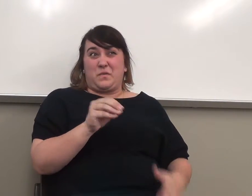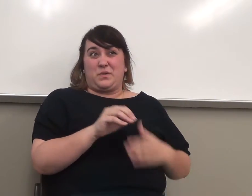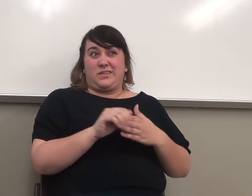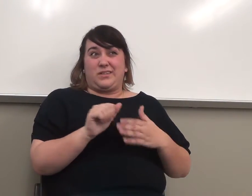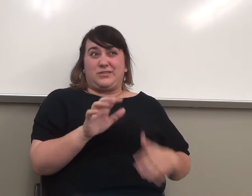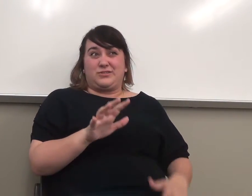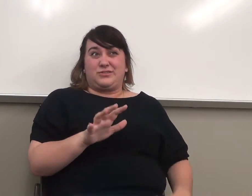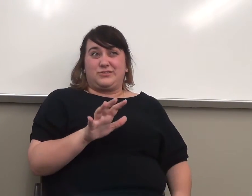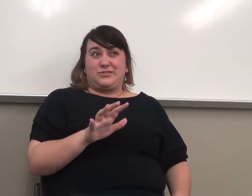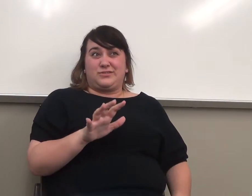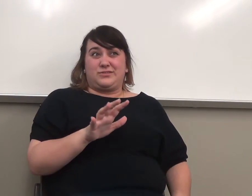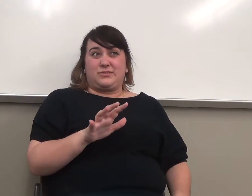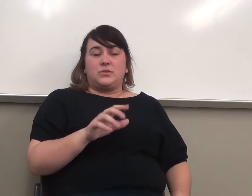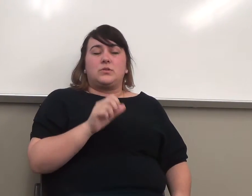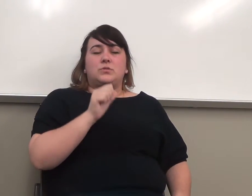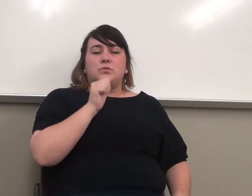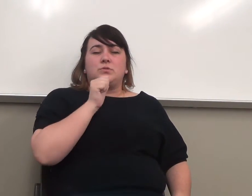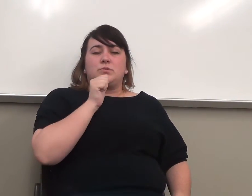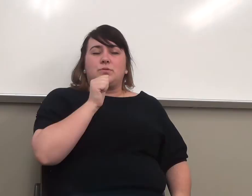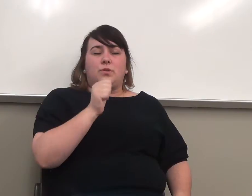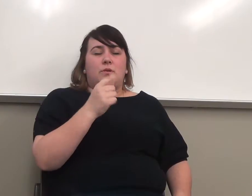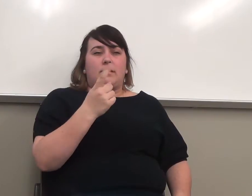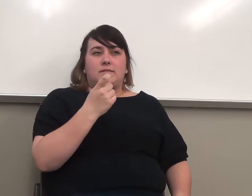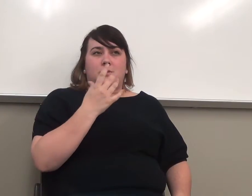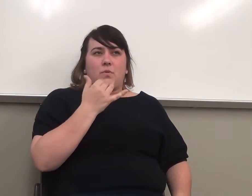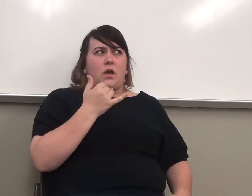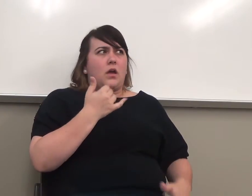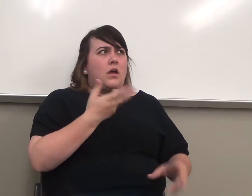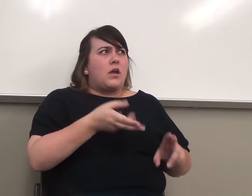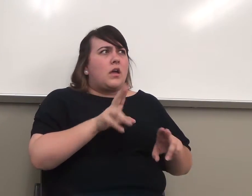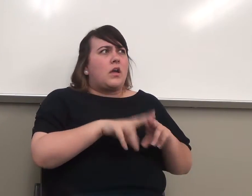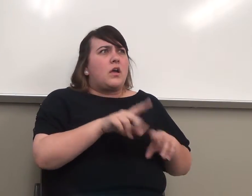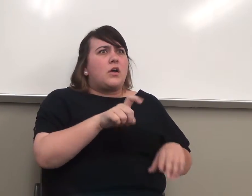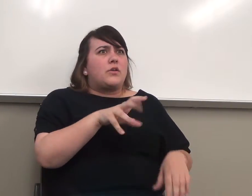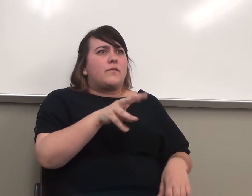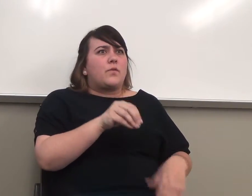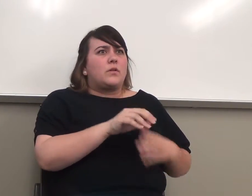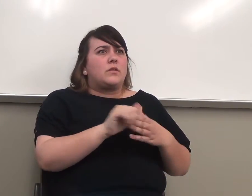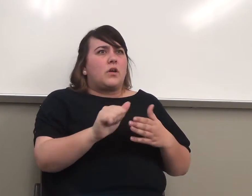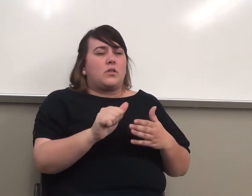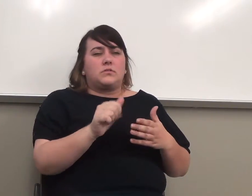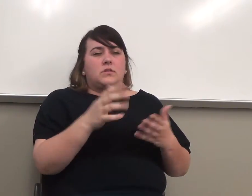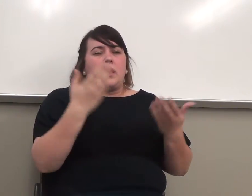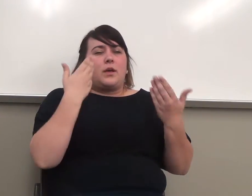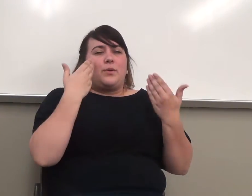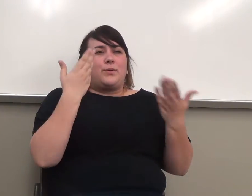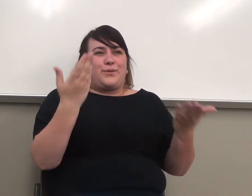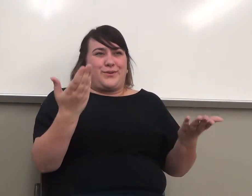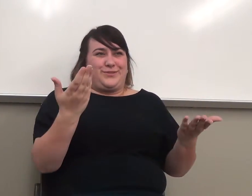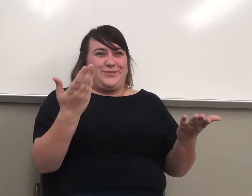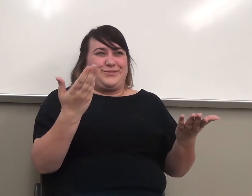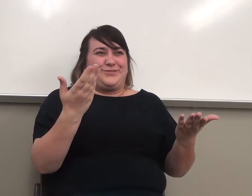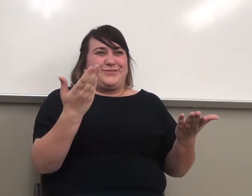something. Do not ask me why this much paper should cost $140. Okay?